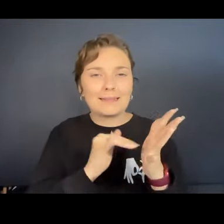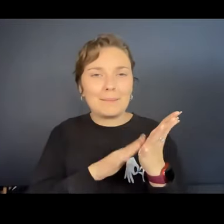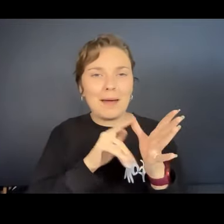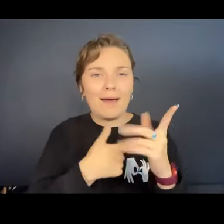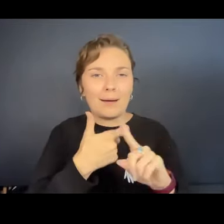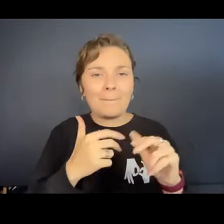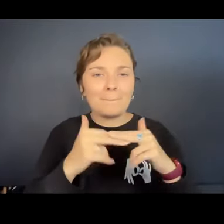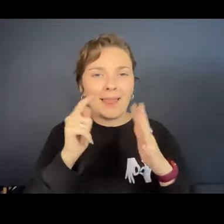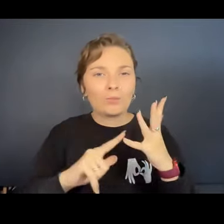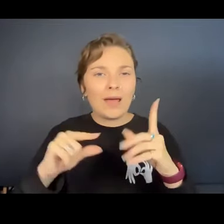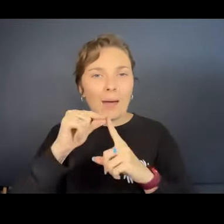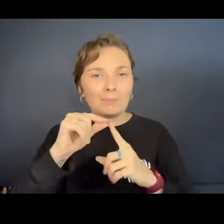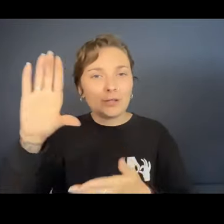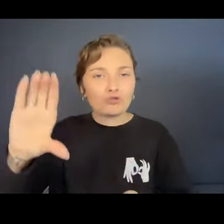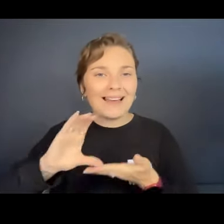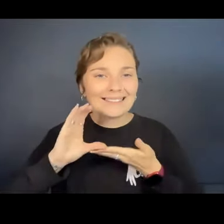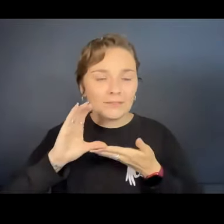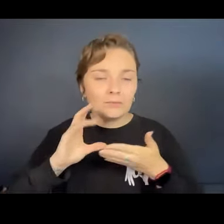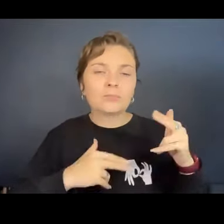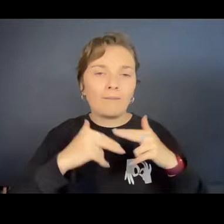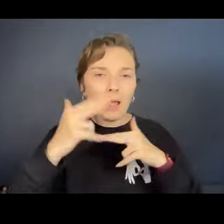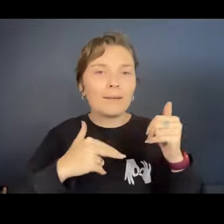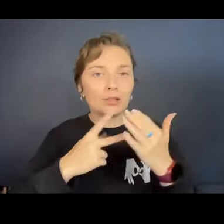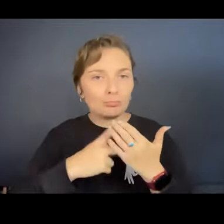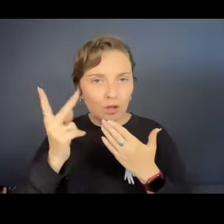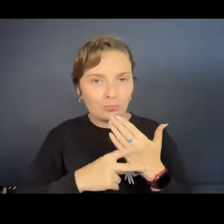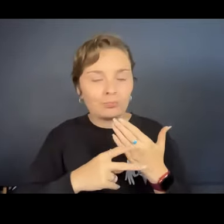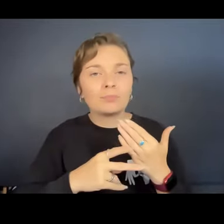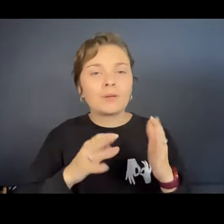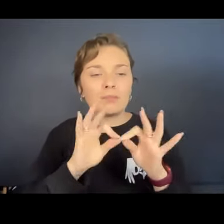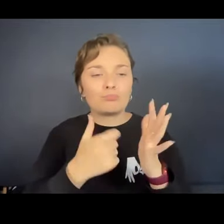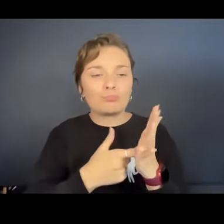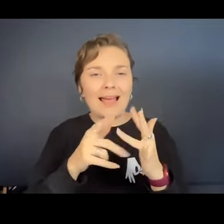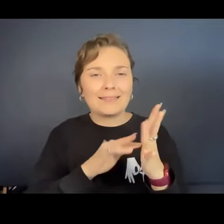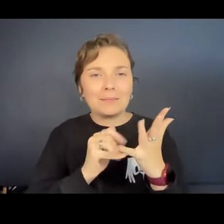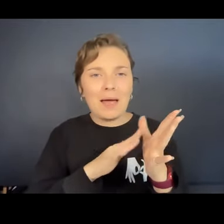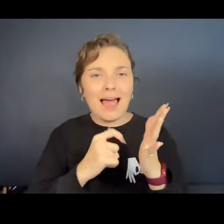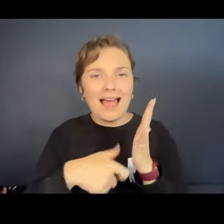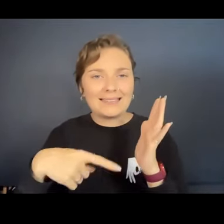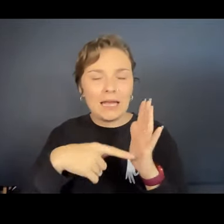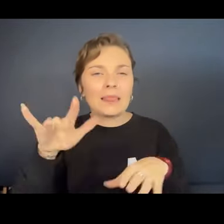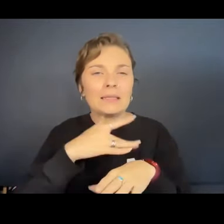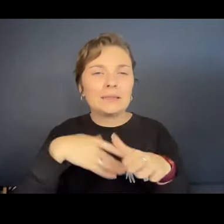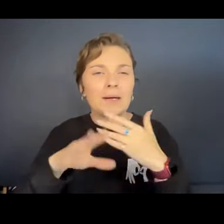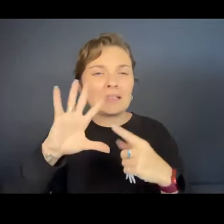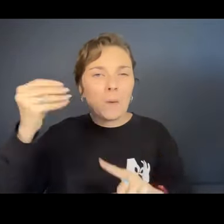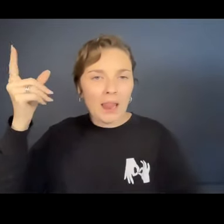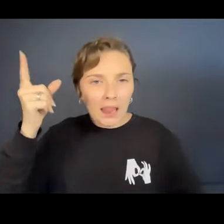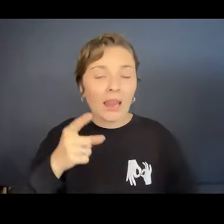up grants, which is a development program at Brownsmart, the theatre in Darwin, to continue